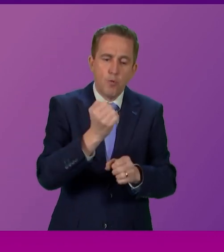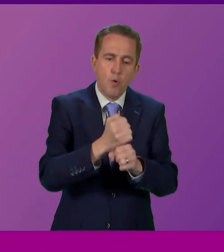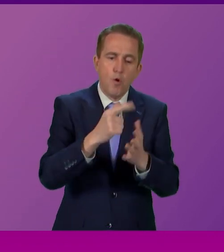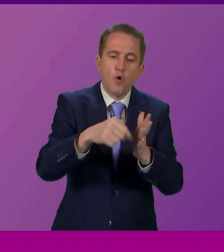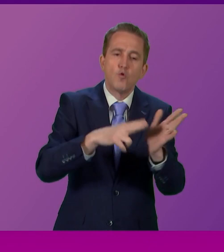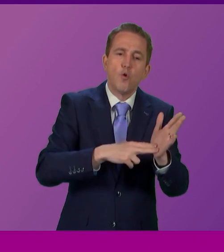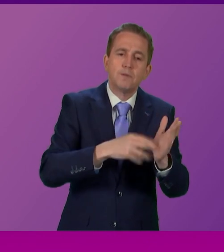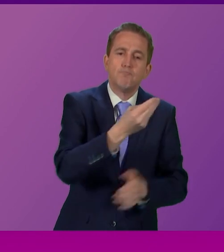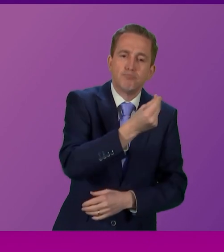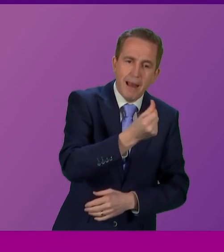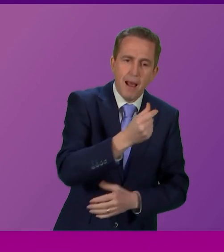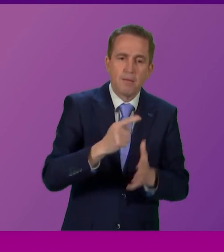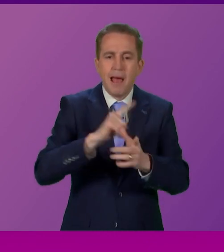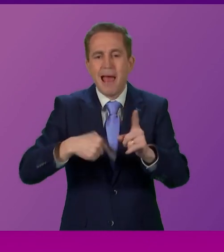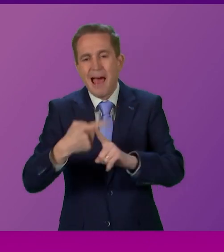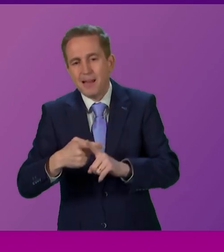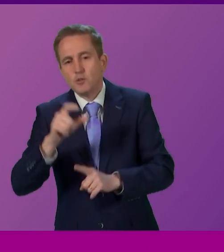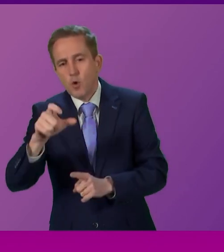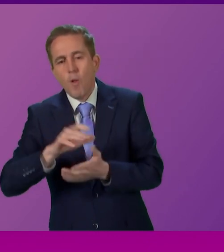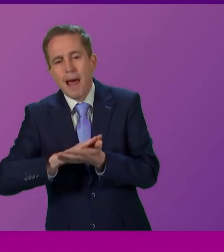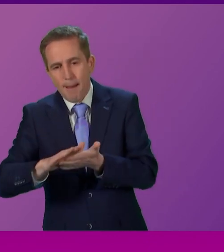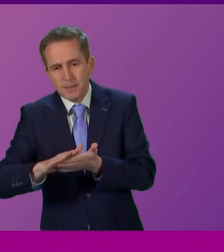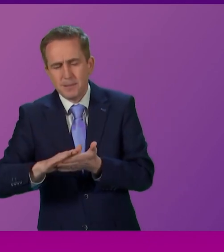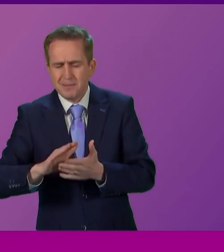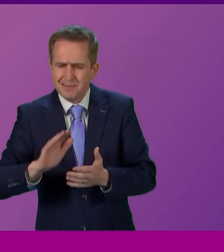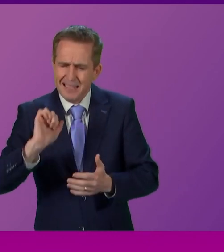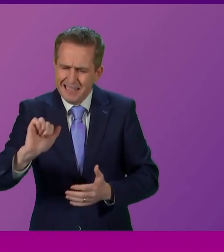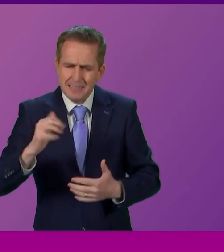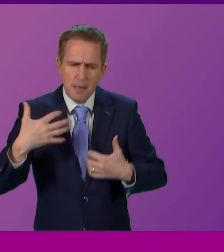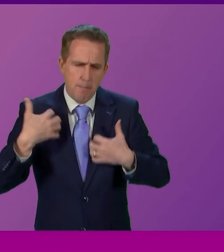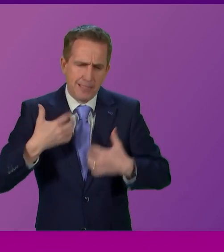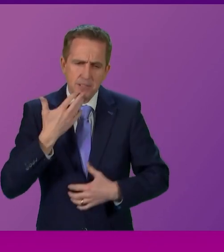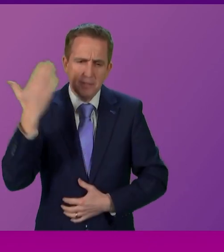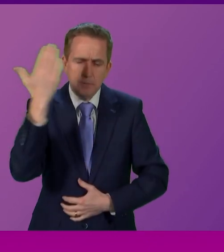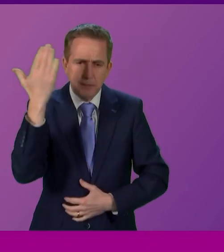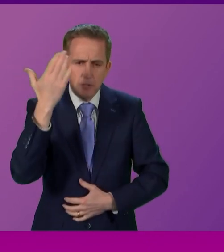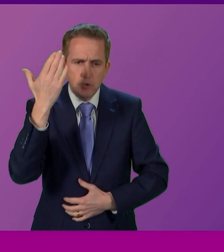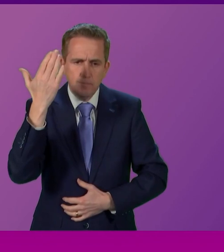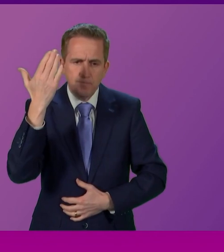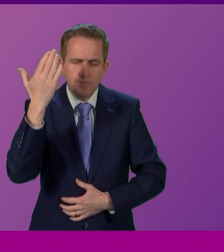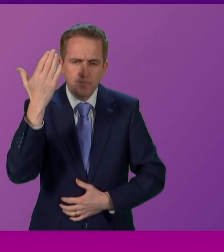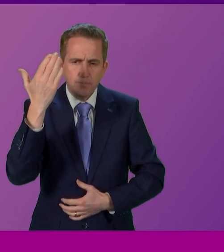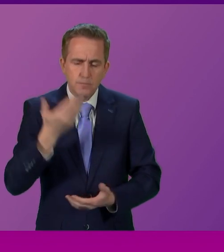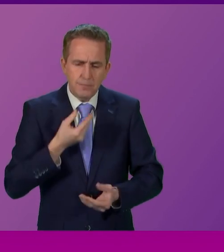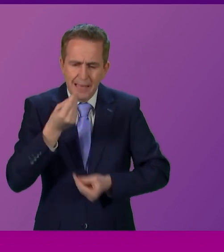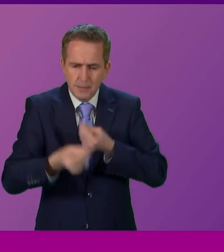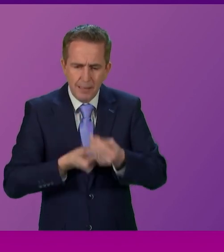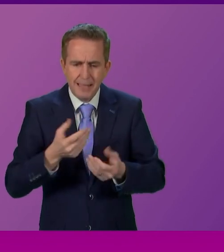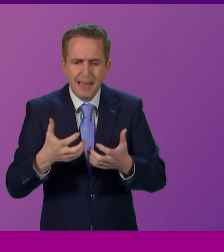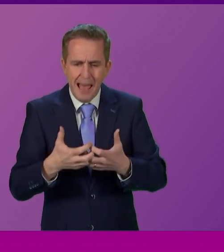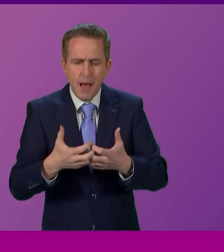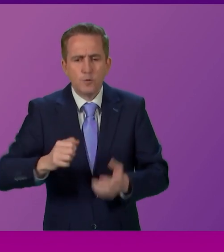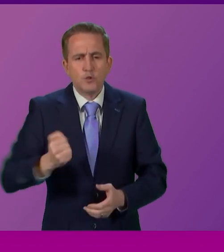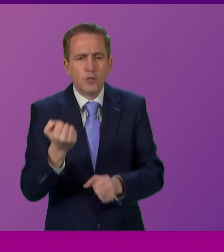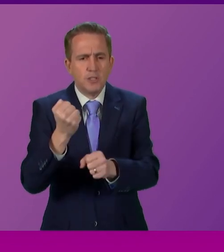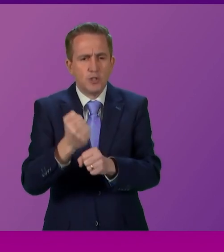Hamilton, in a passionate speech, outlined how the Scottish Government are out of